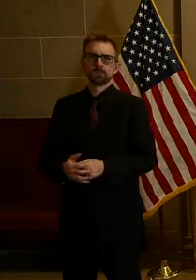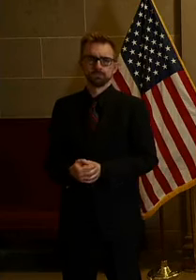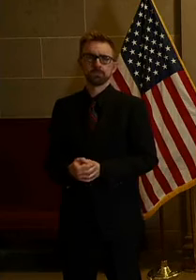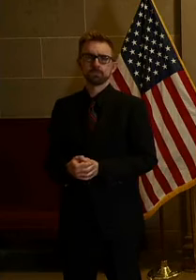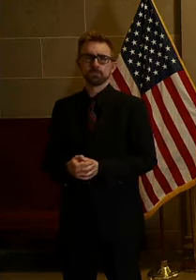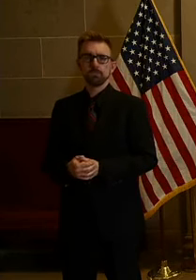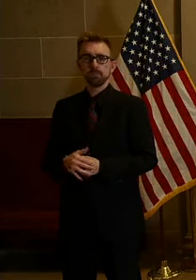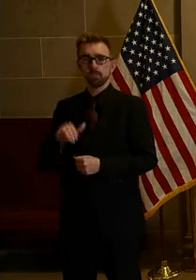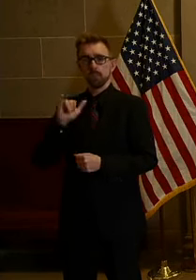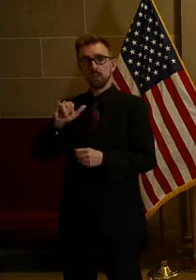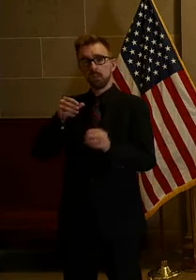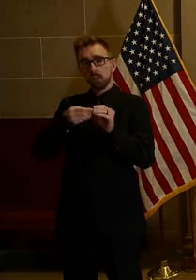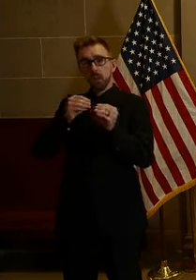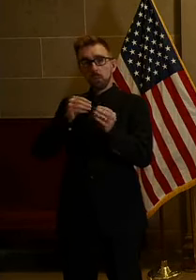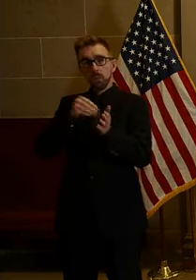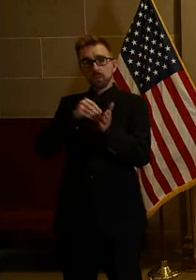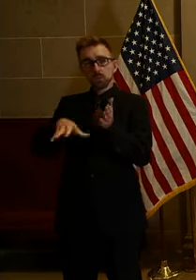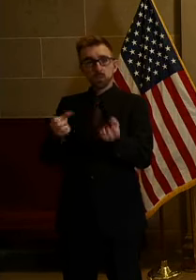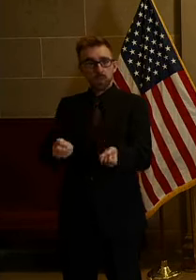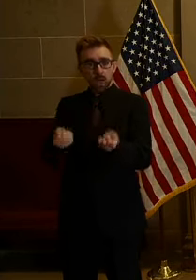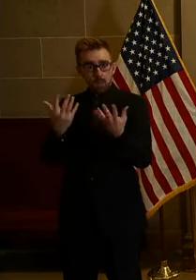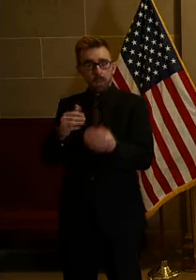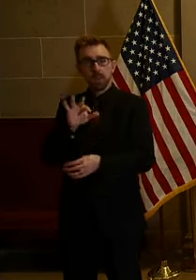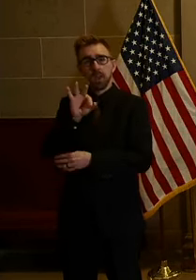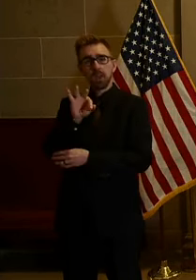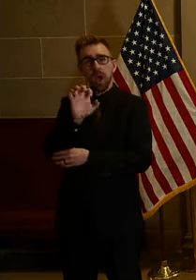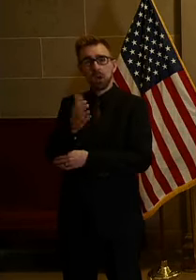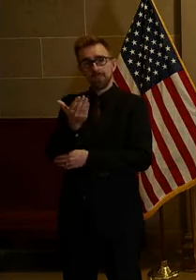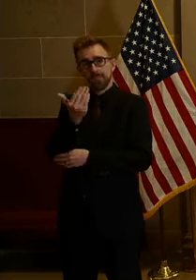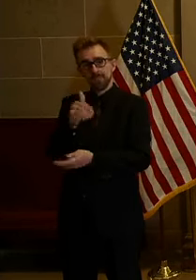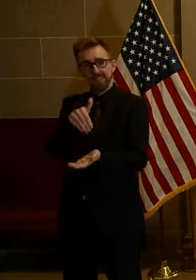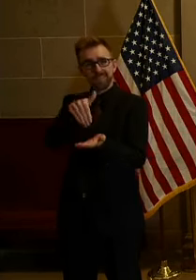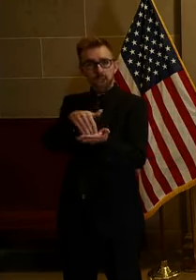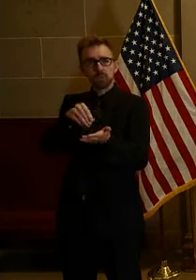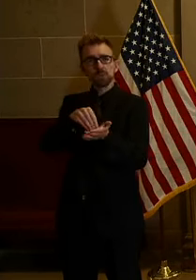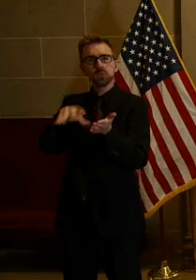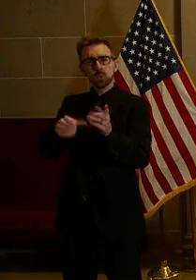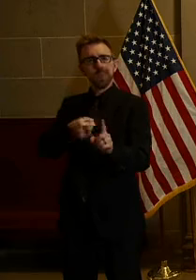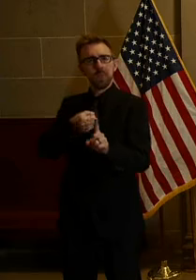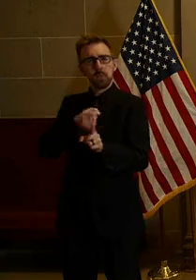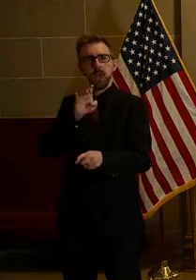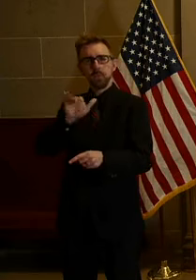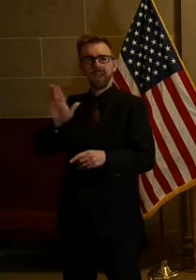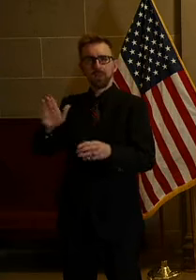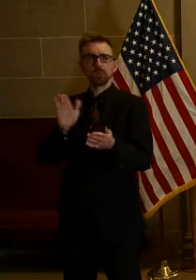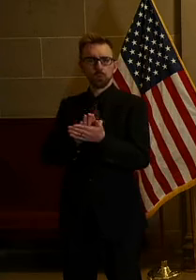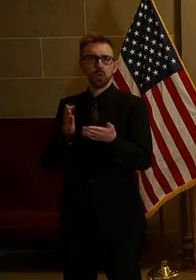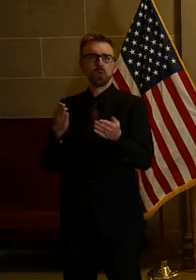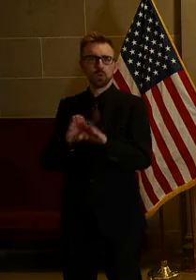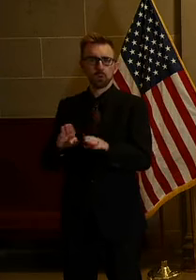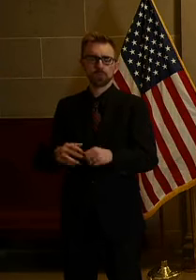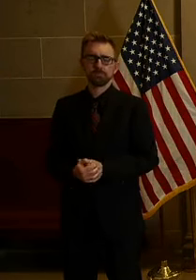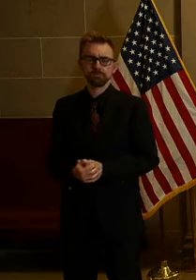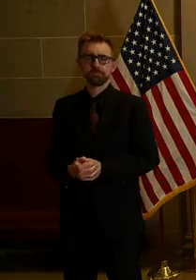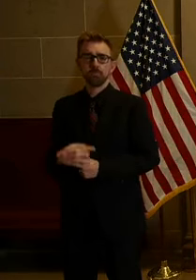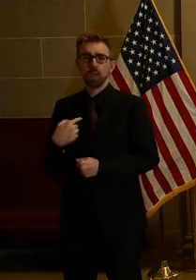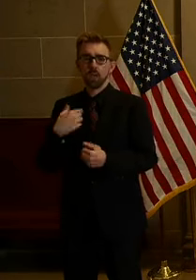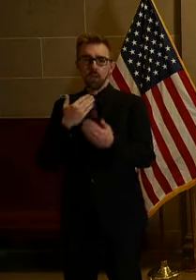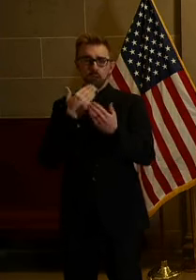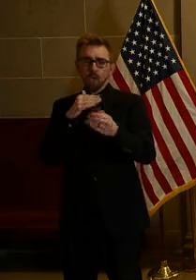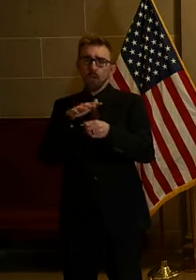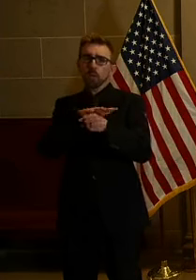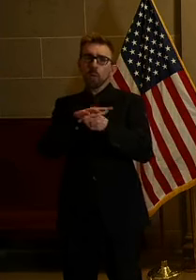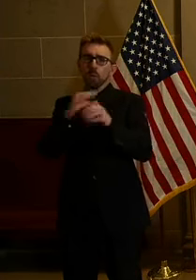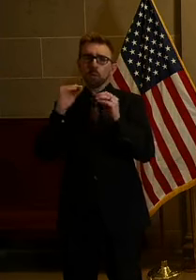impacting nearly 915,000 students. And I want to thank our local teachers